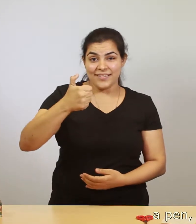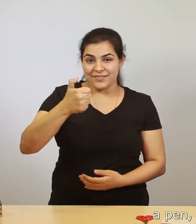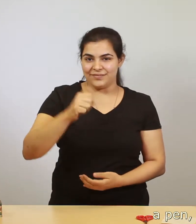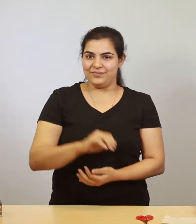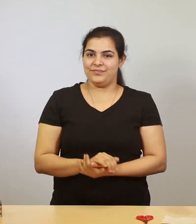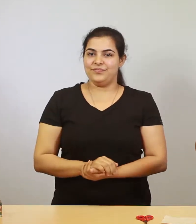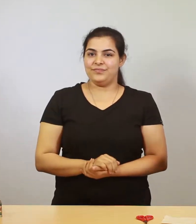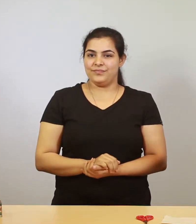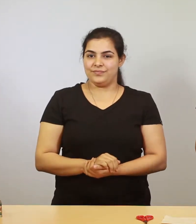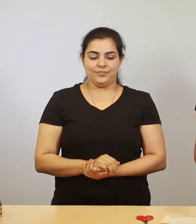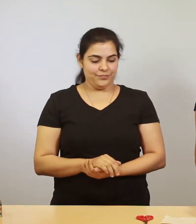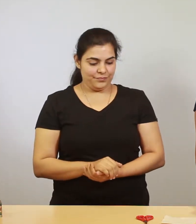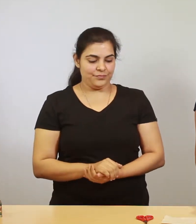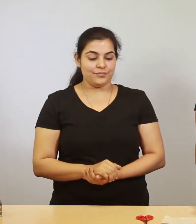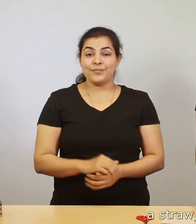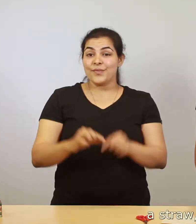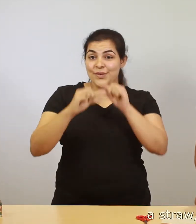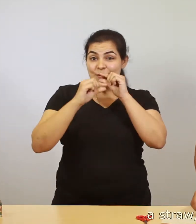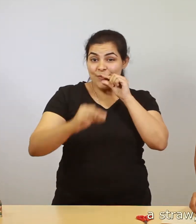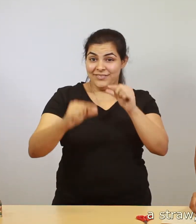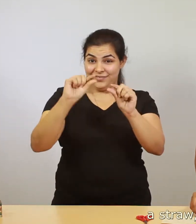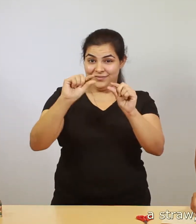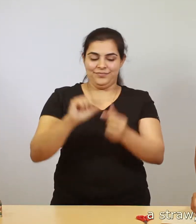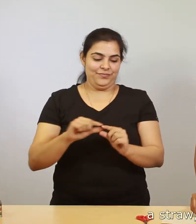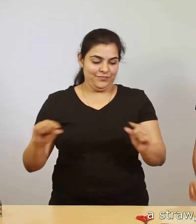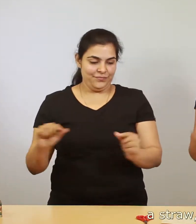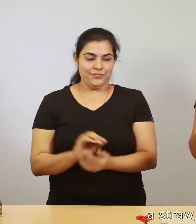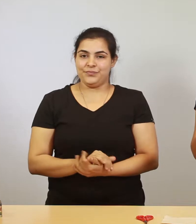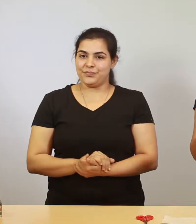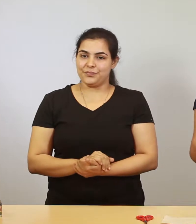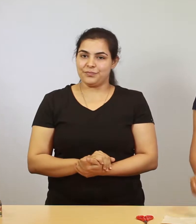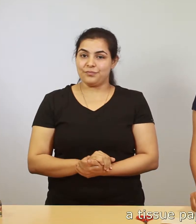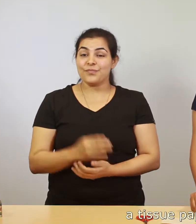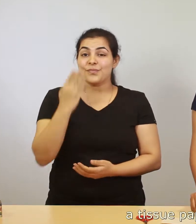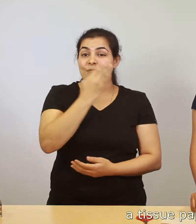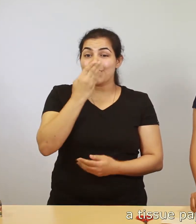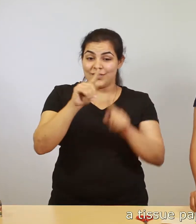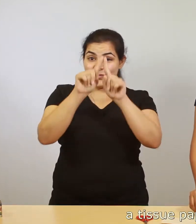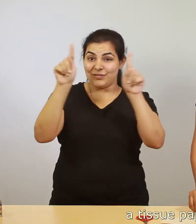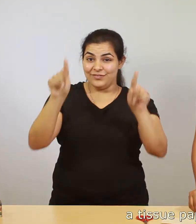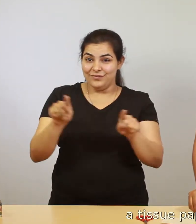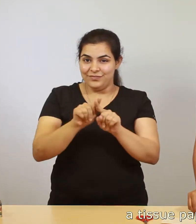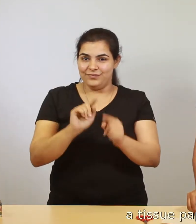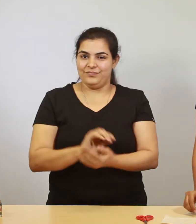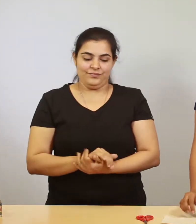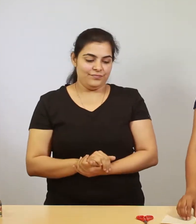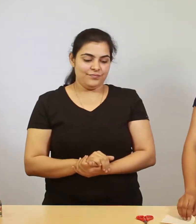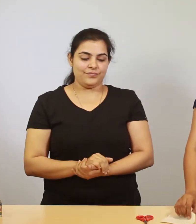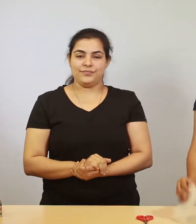pen a straw here we go a tissue paper got